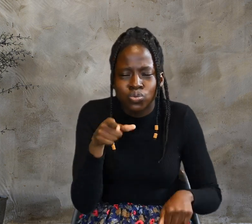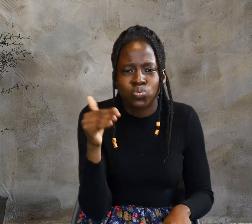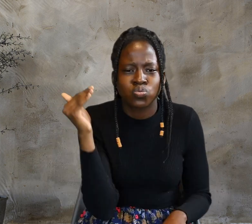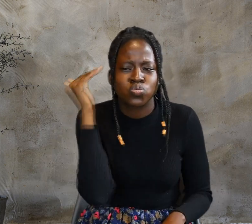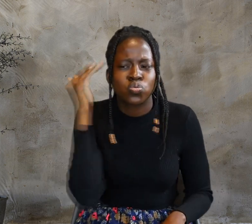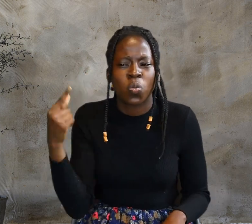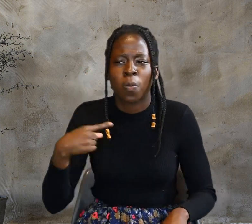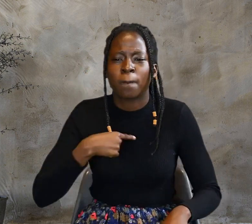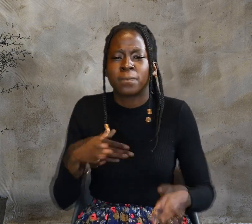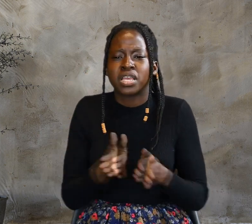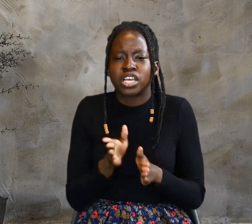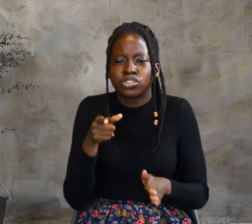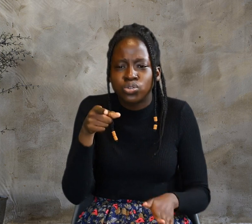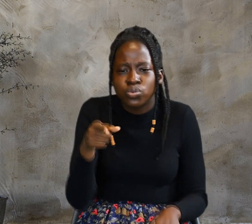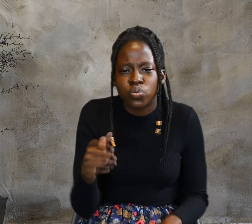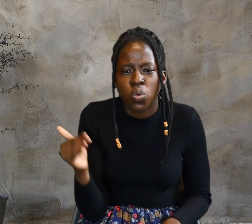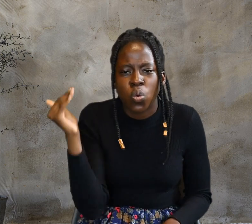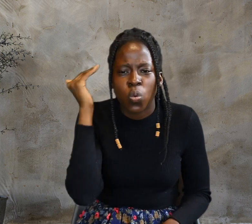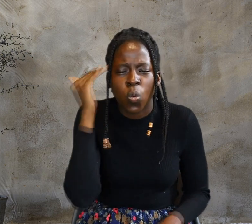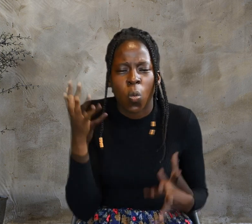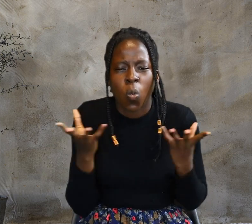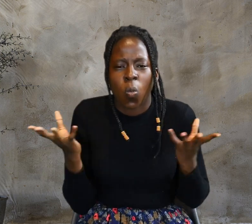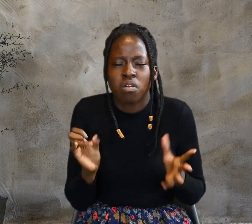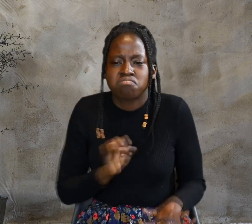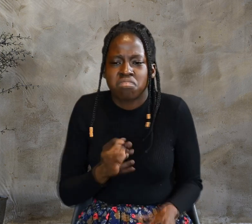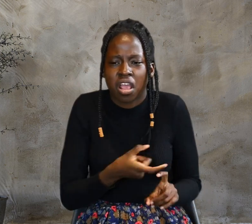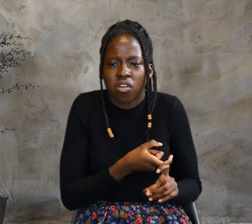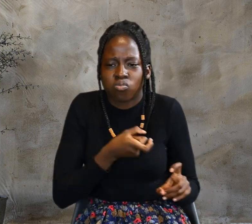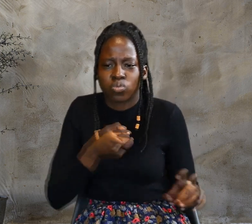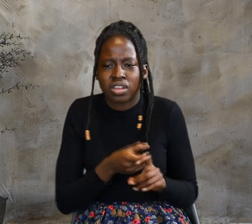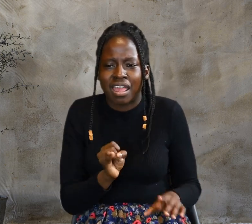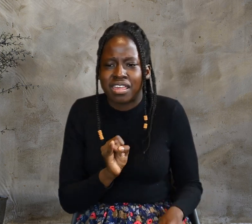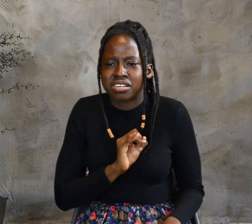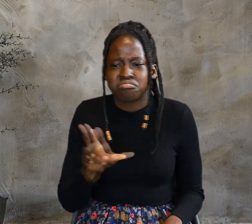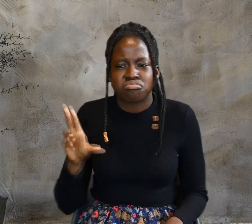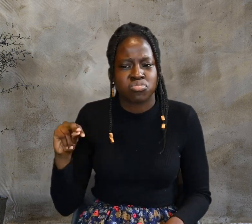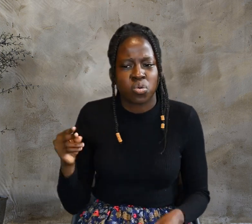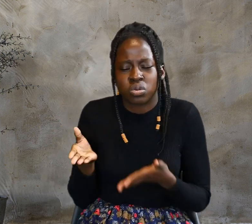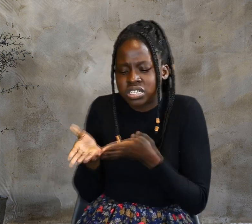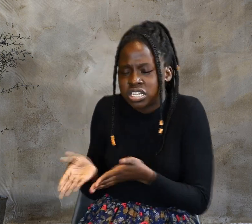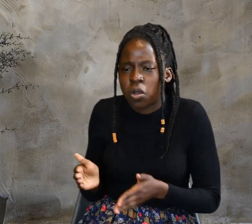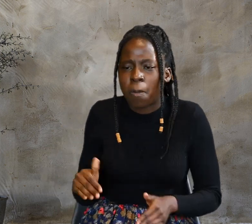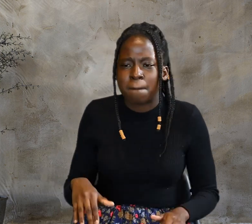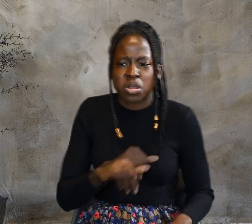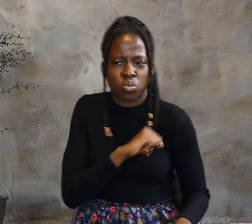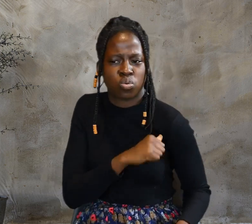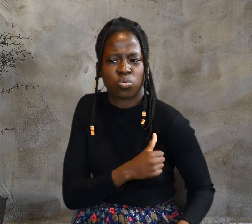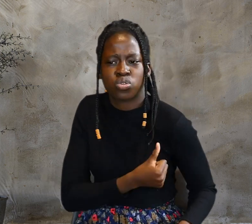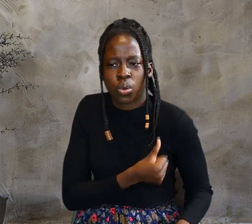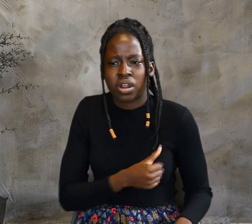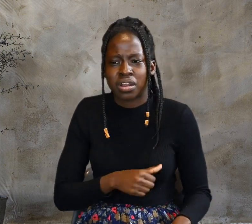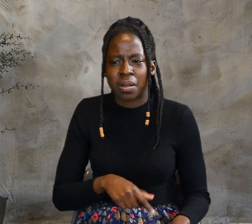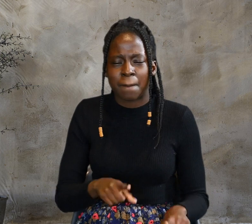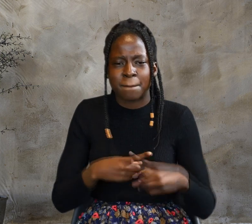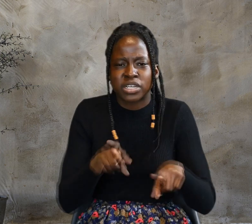authority, but he who sent me is true. You do not know him,